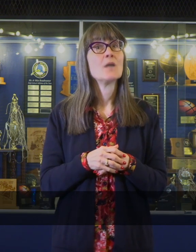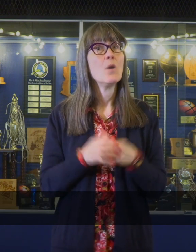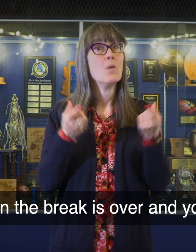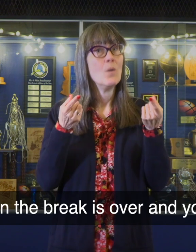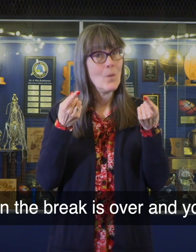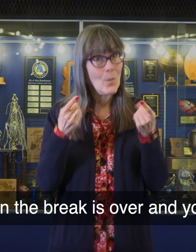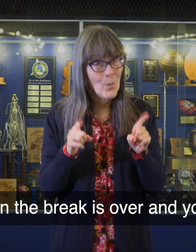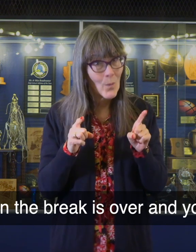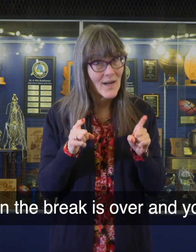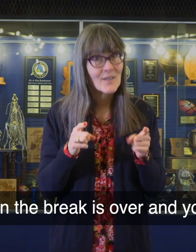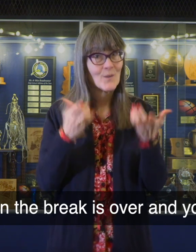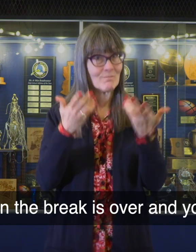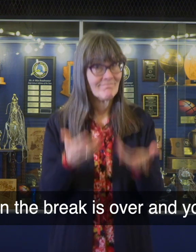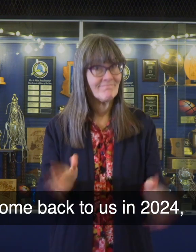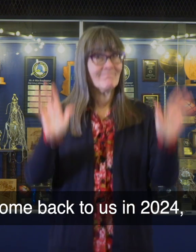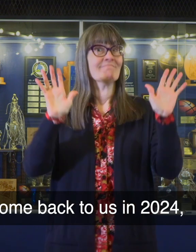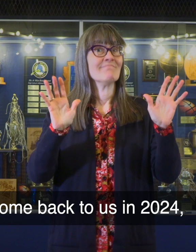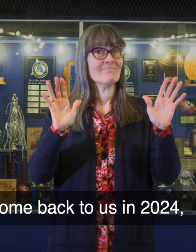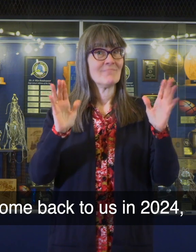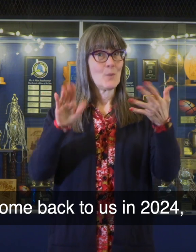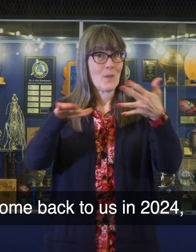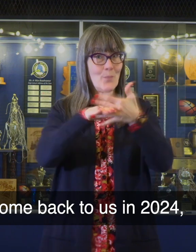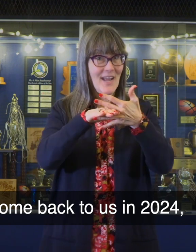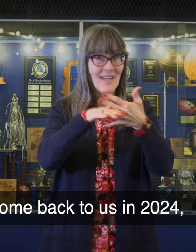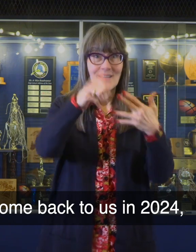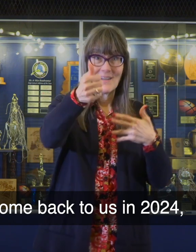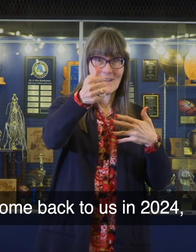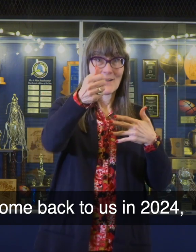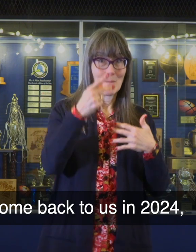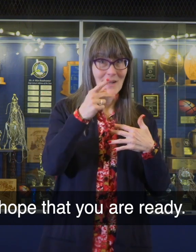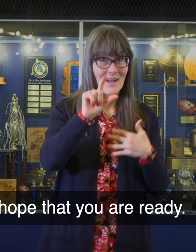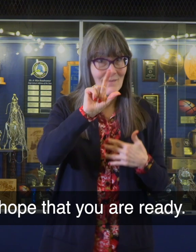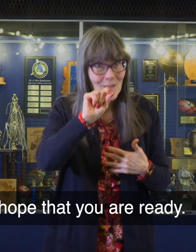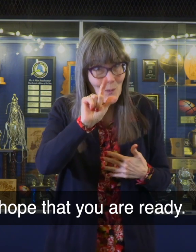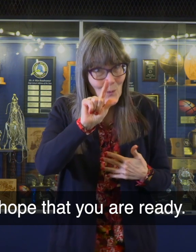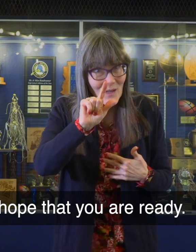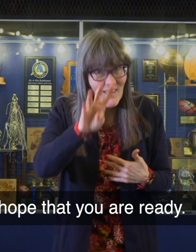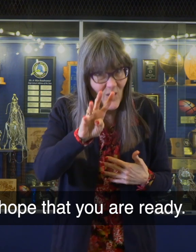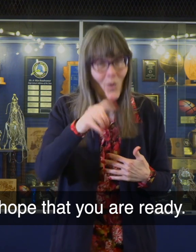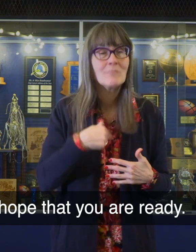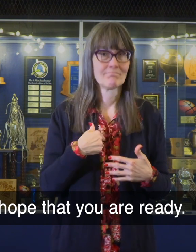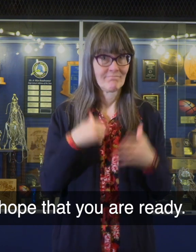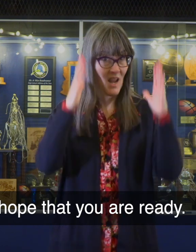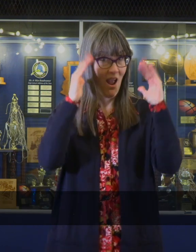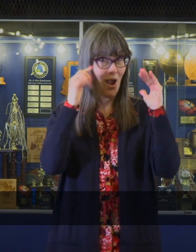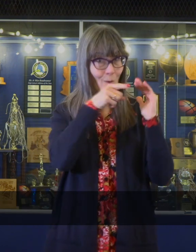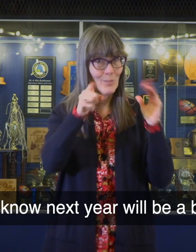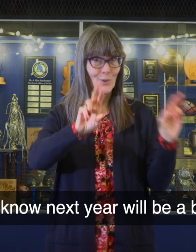When the break is over and you come back to us in 2024, I hope that you are ready. We